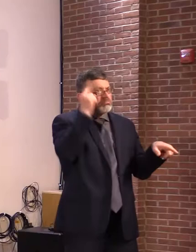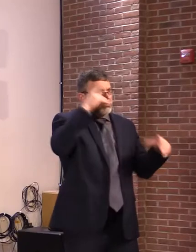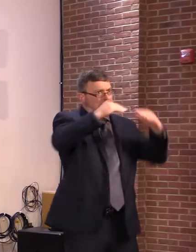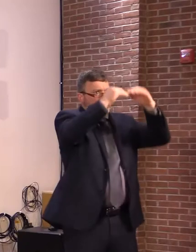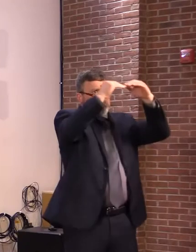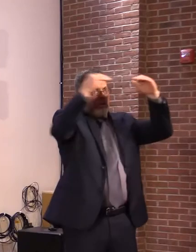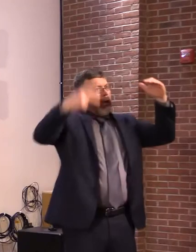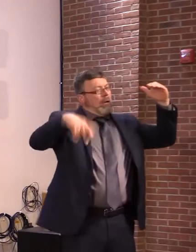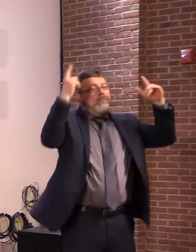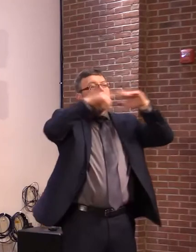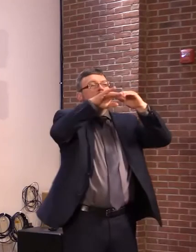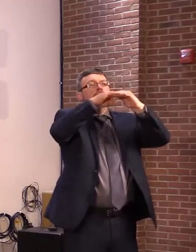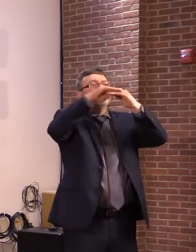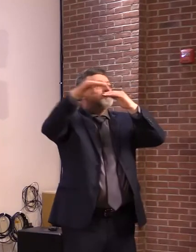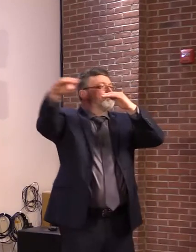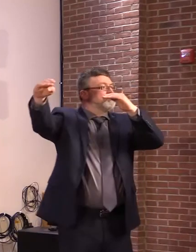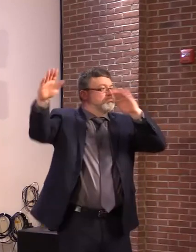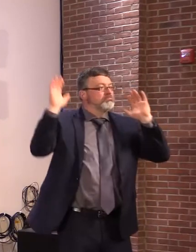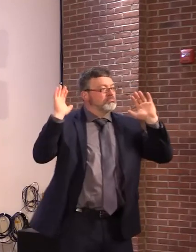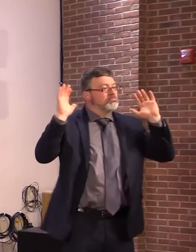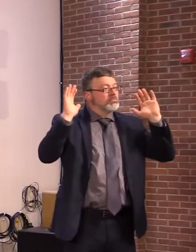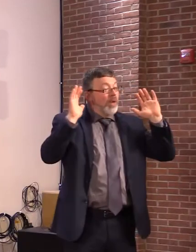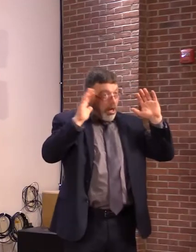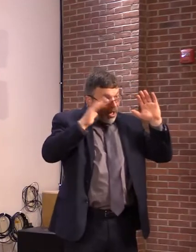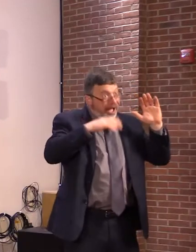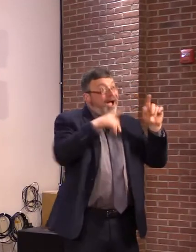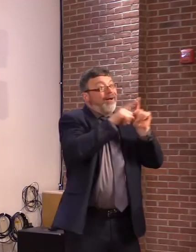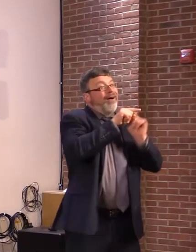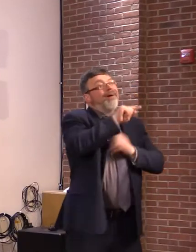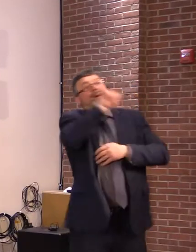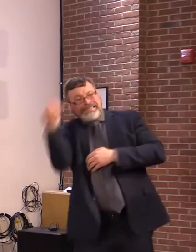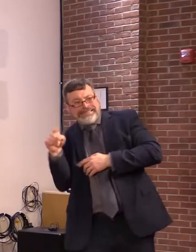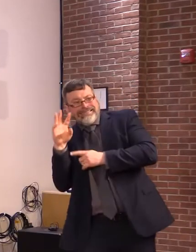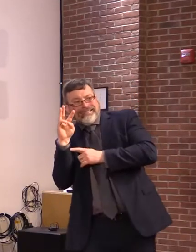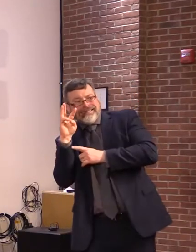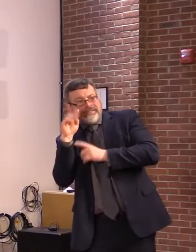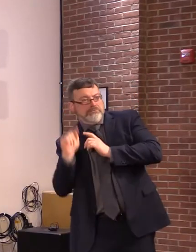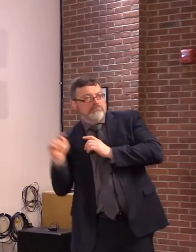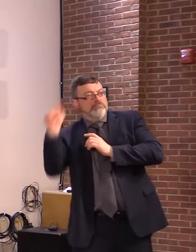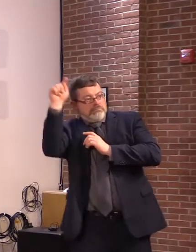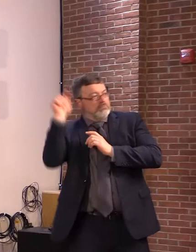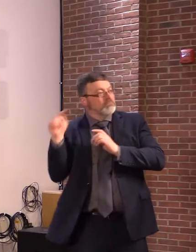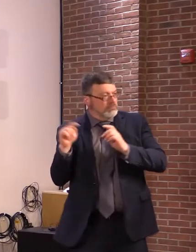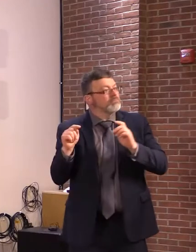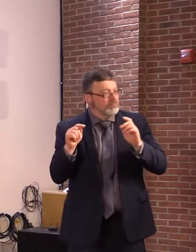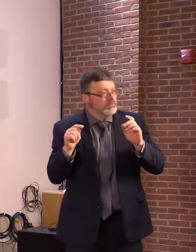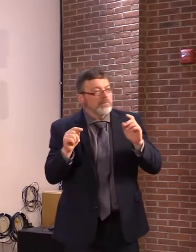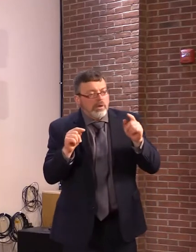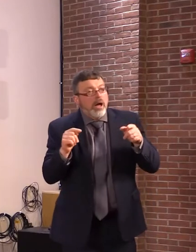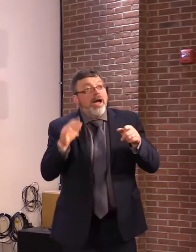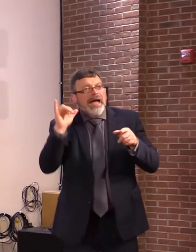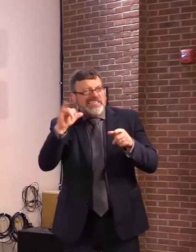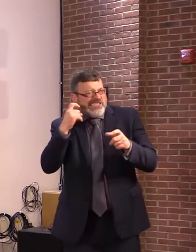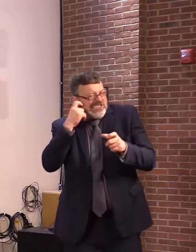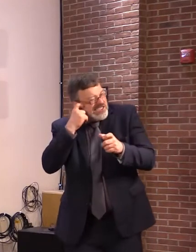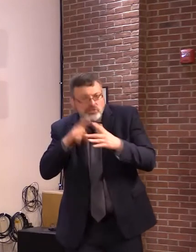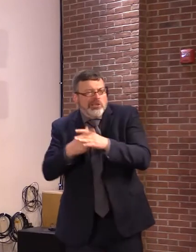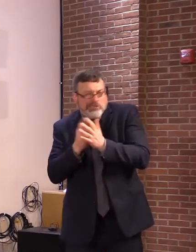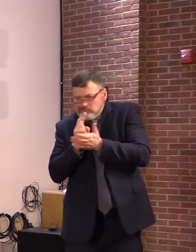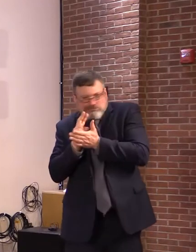data before trends can be established. So I don't have any data for them to share at this point.